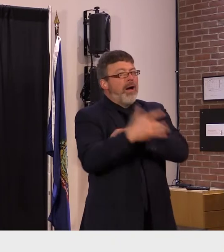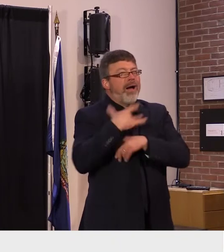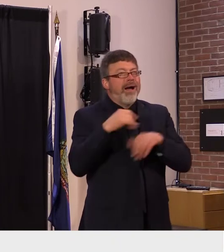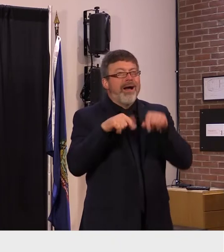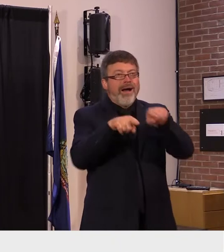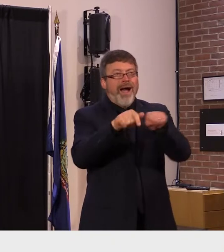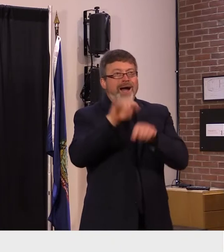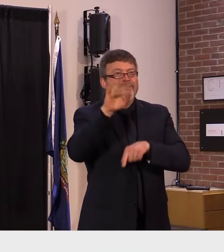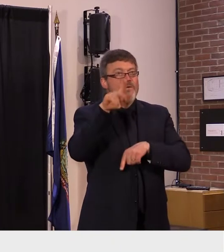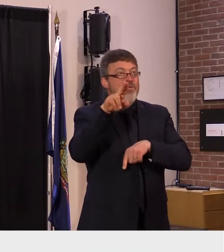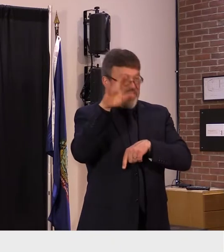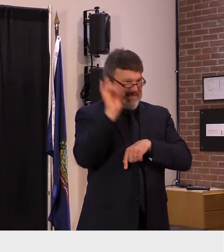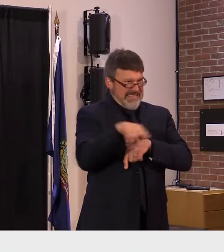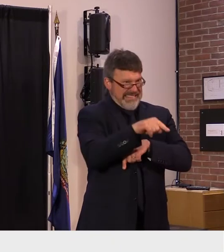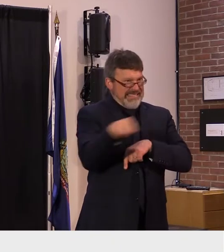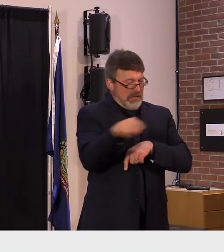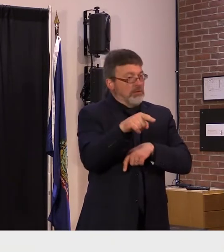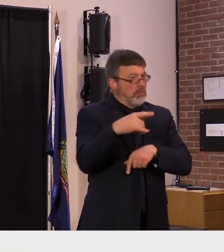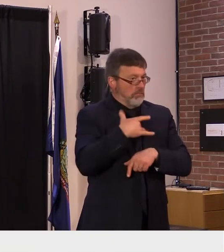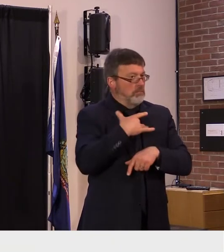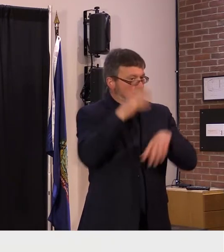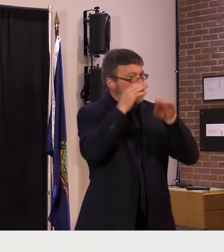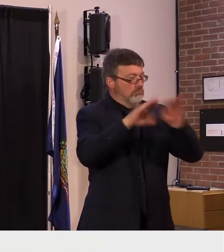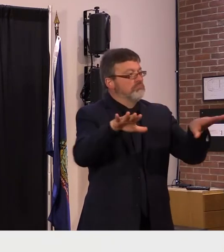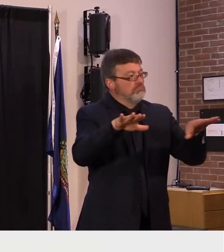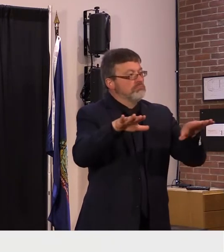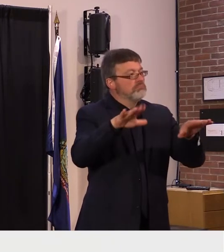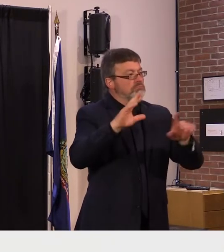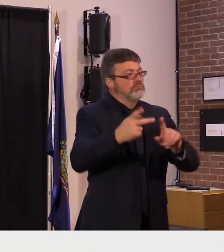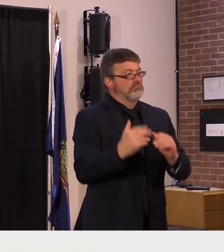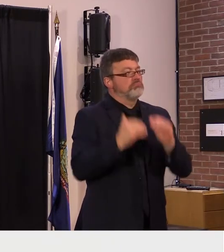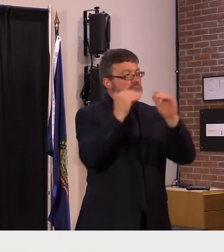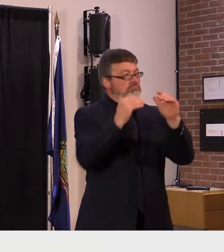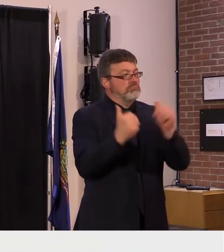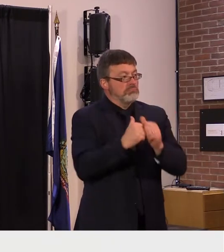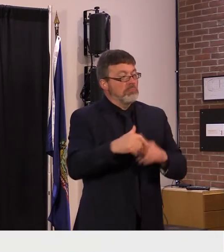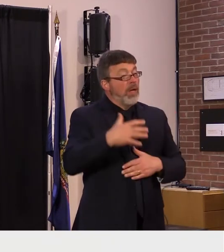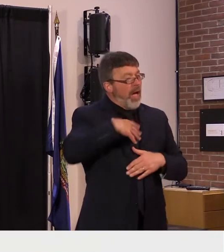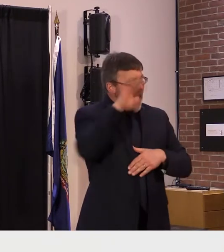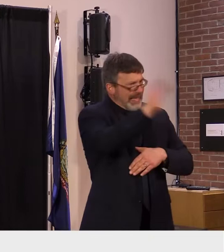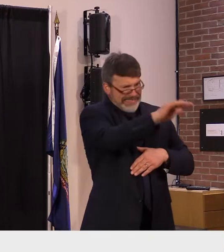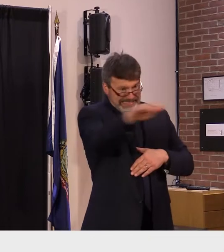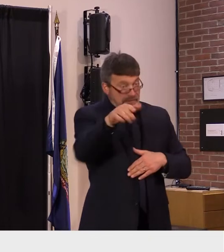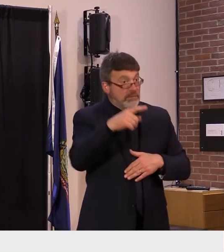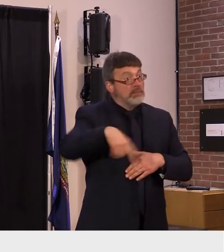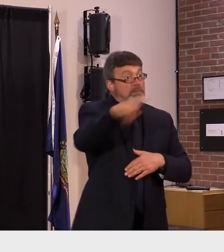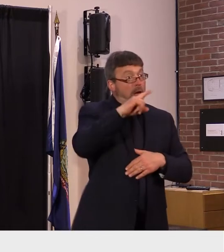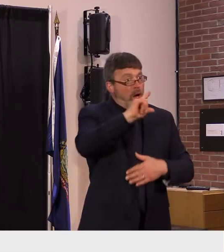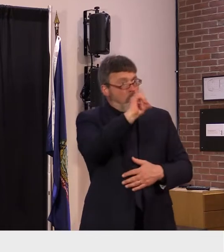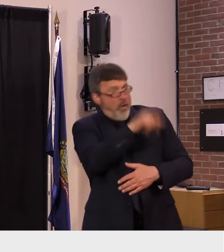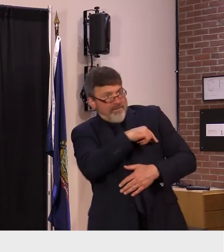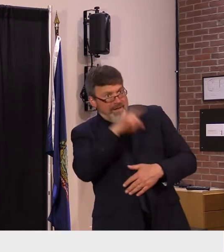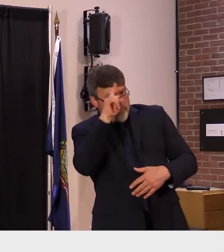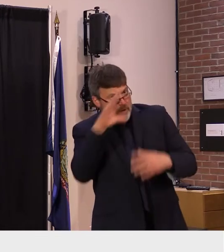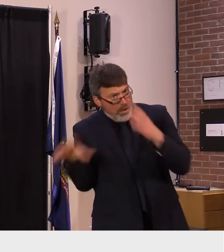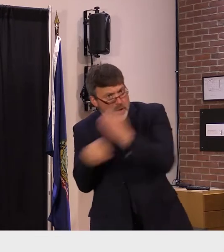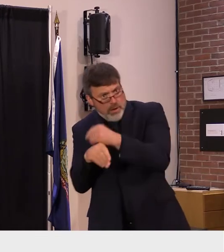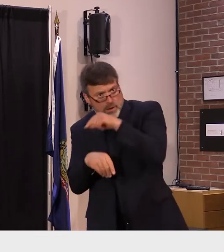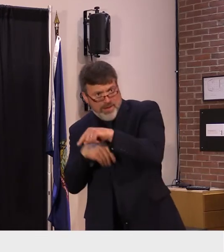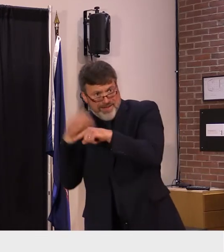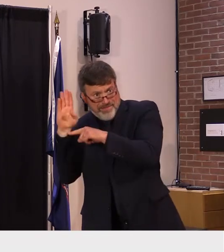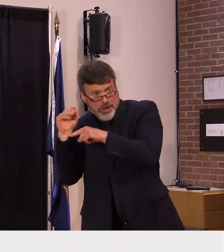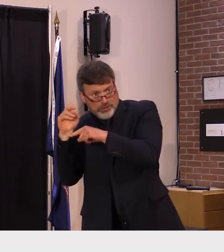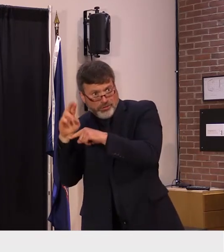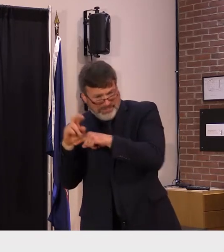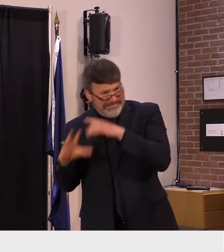for now for anyone age five and up with an uncompromised immune system that